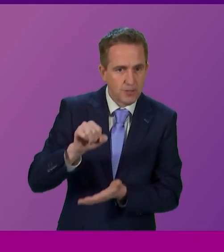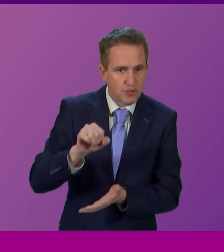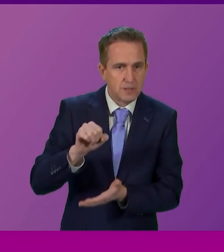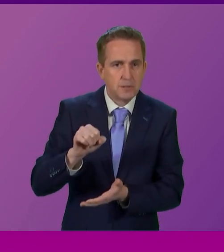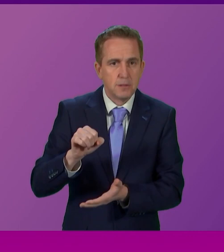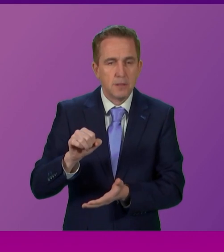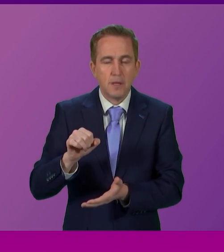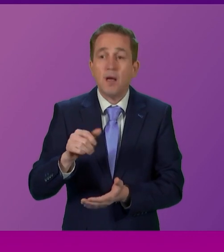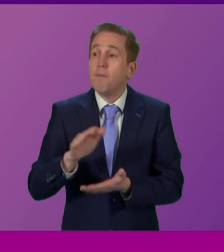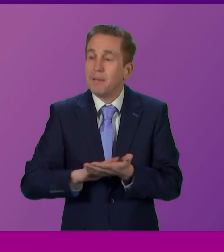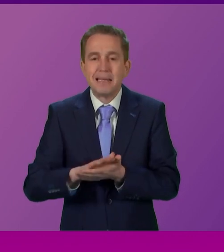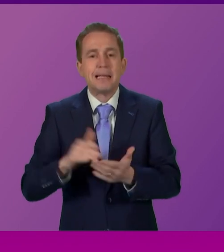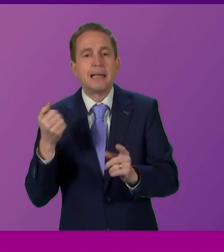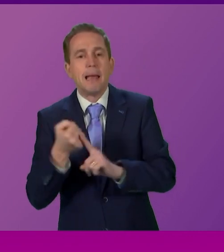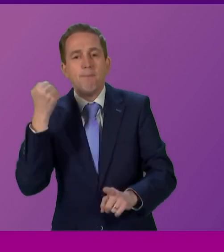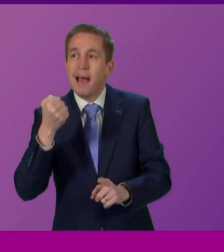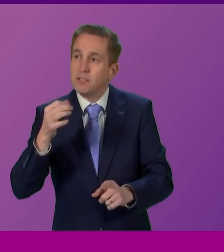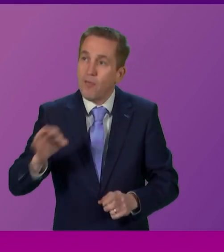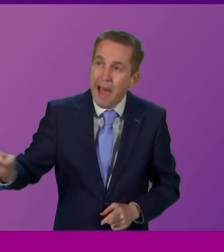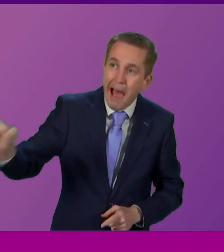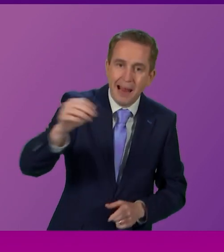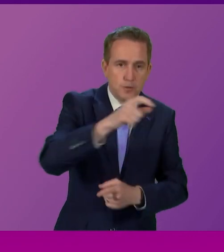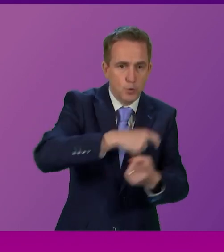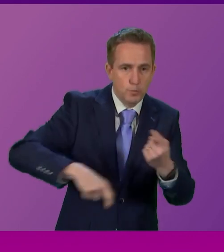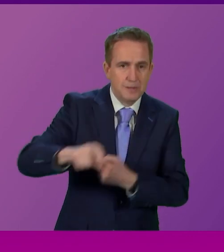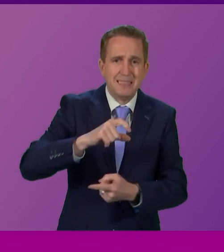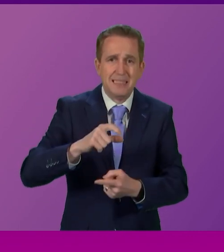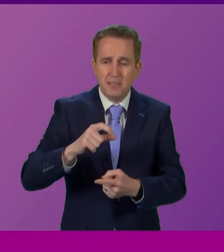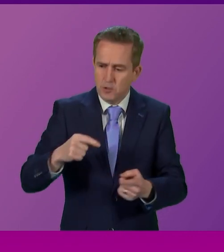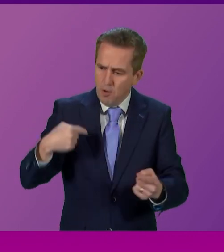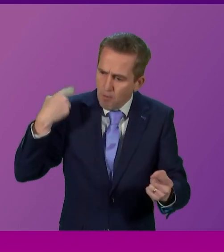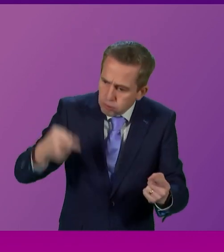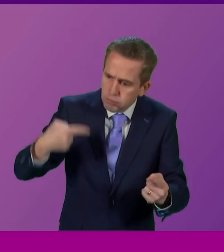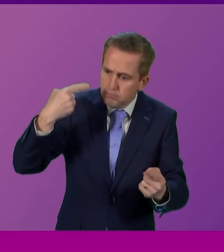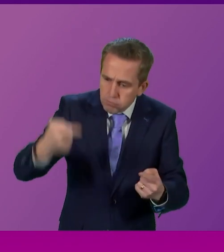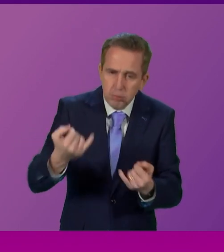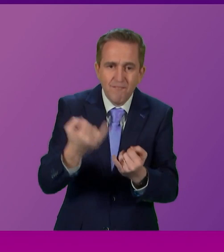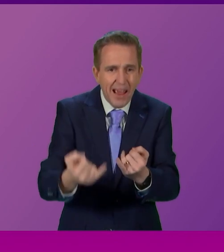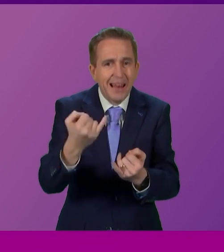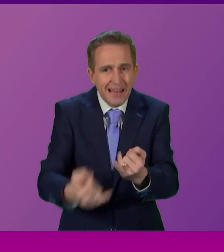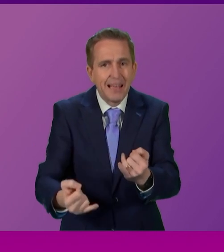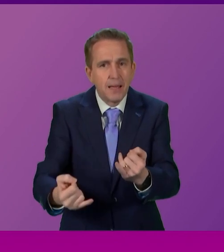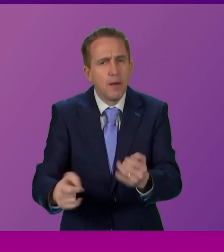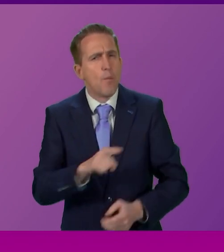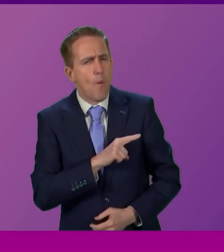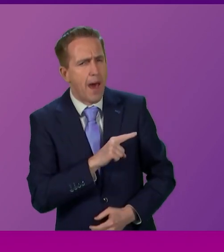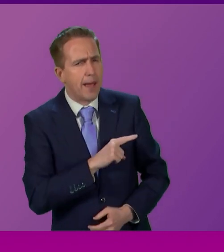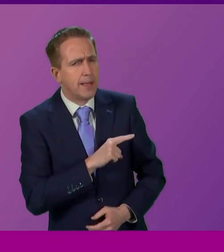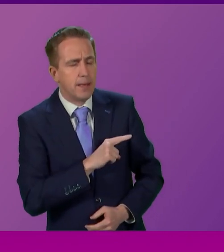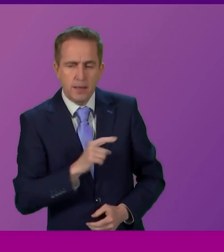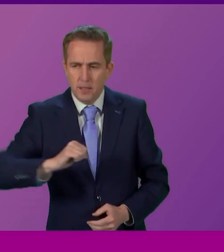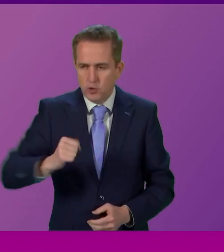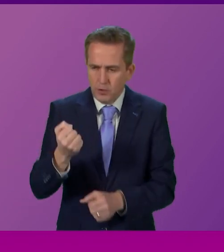suffering as a result. Failure after failure after failure. And all because this government has only one